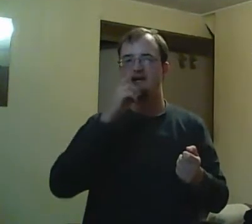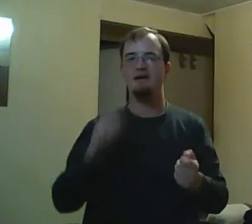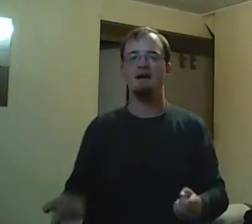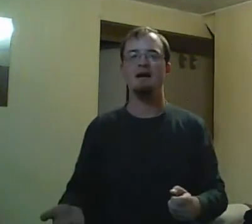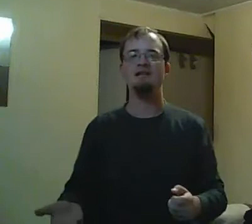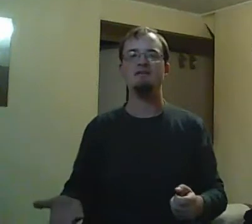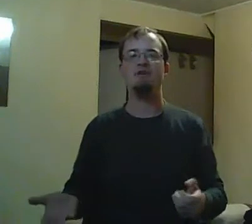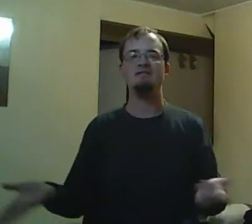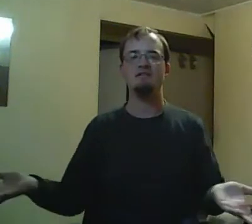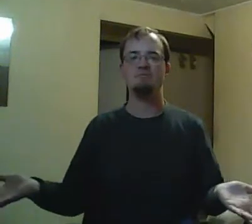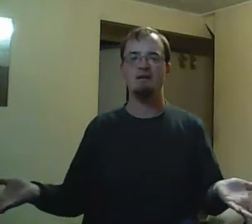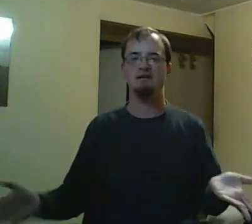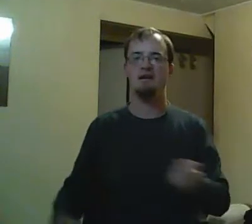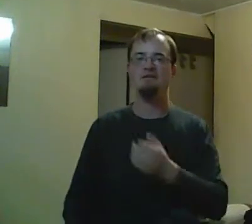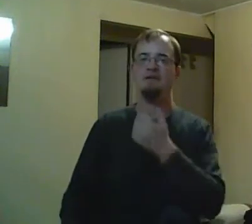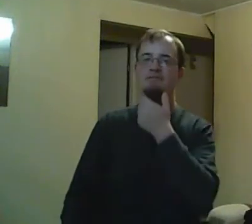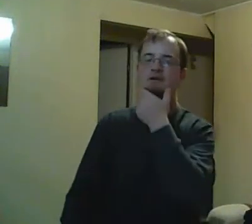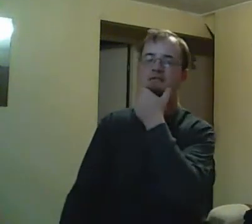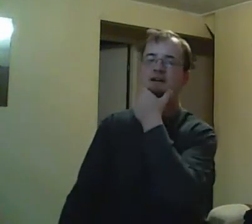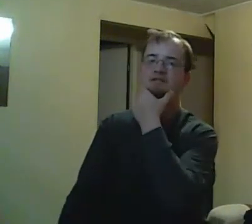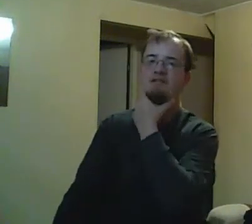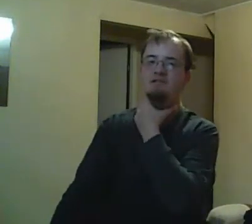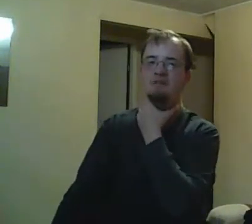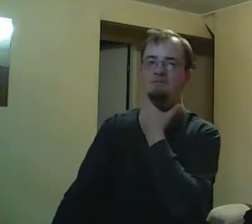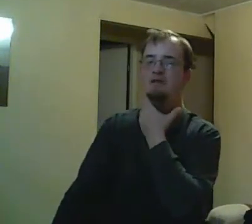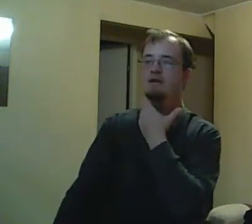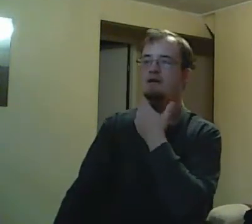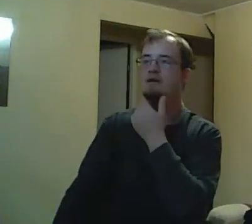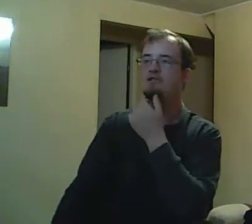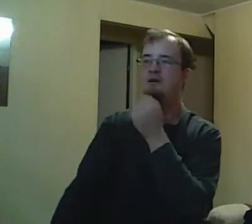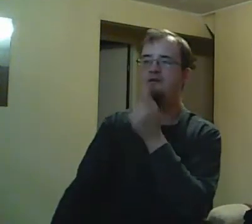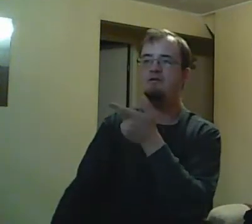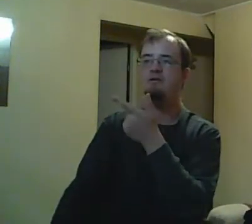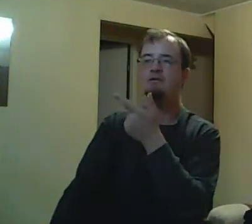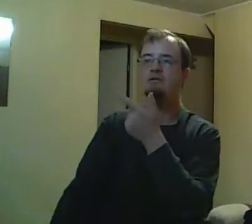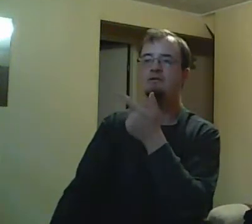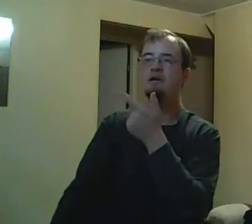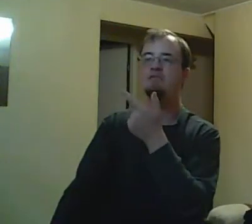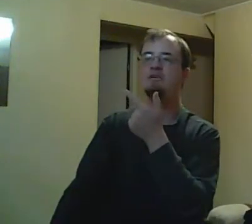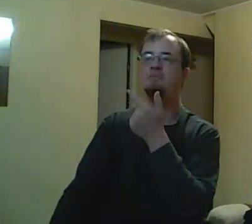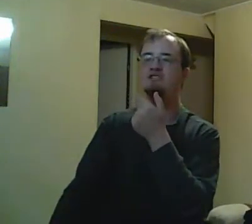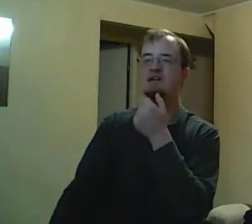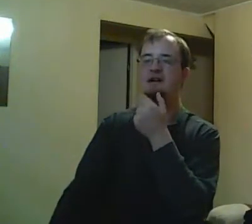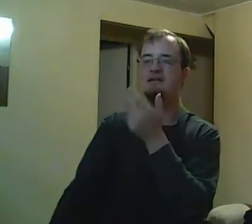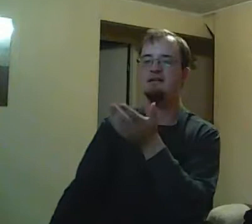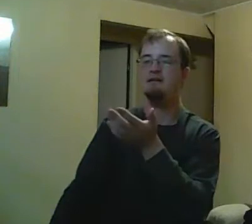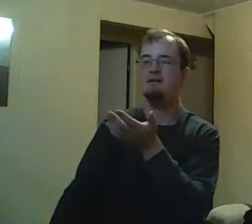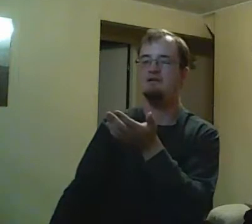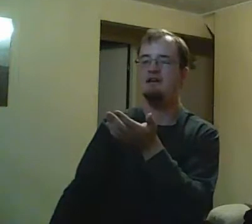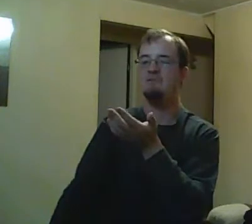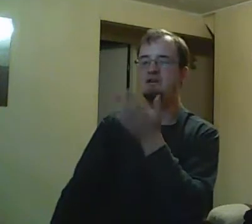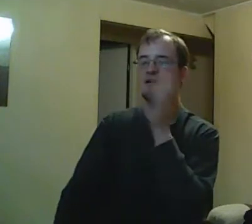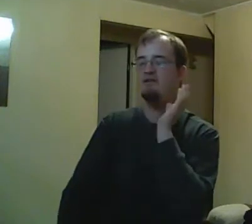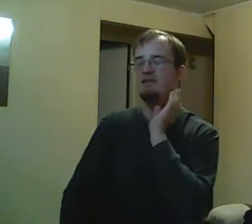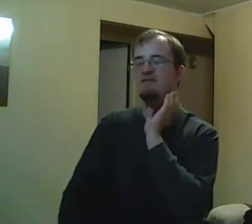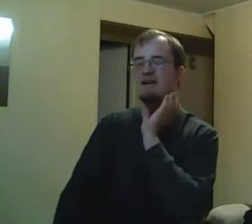infused. I'm impressed with how Radich is handling things. Radich says, he can't do much harm if he's not here. Spinner says,